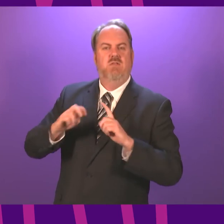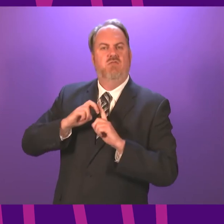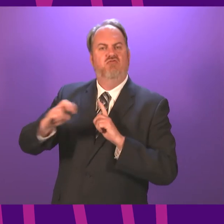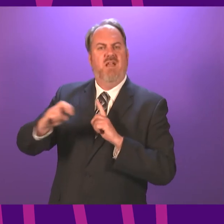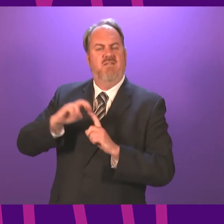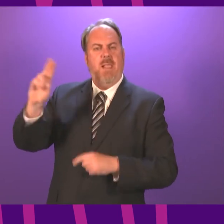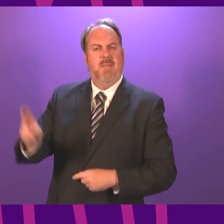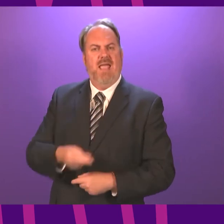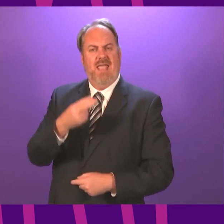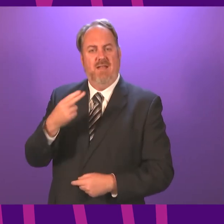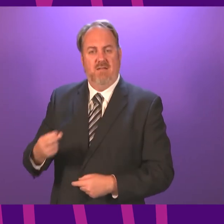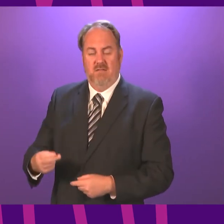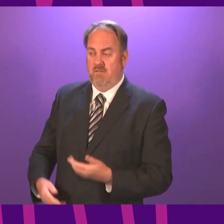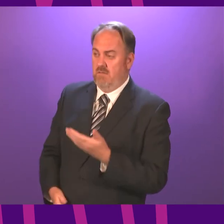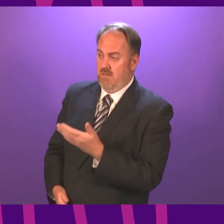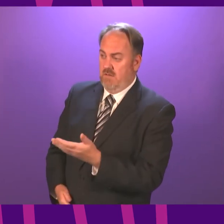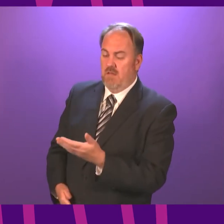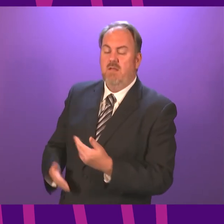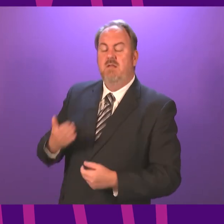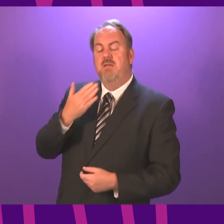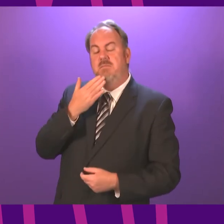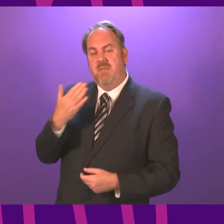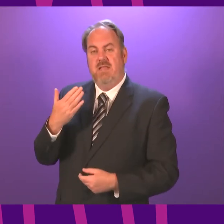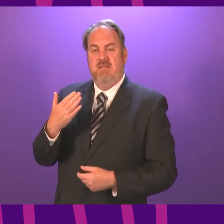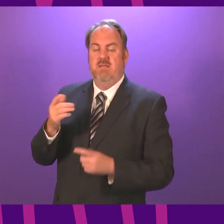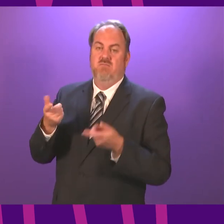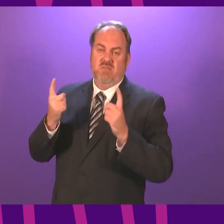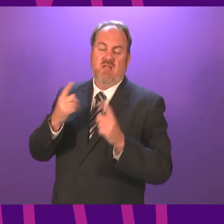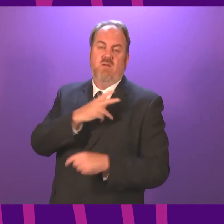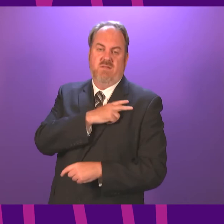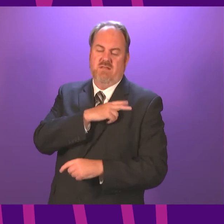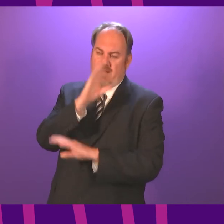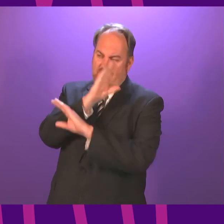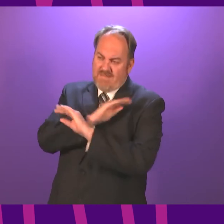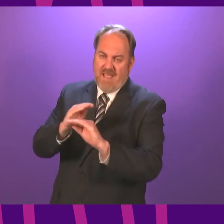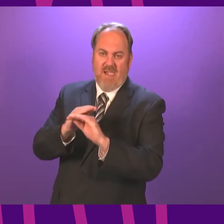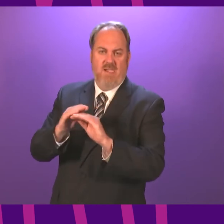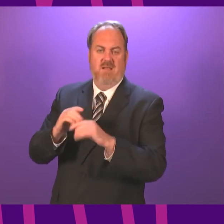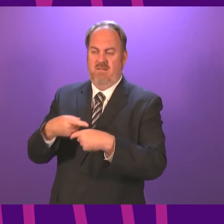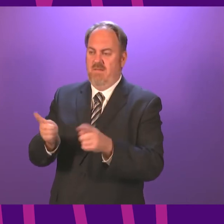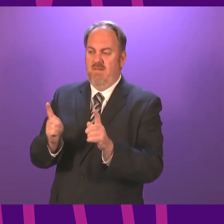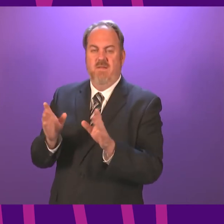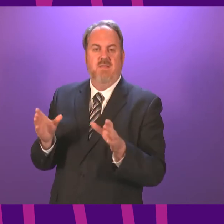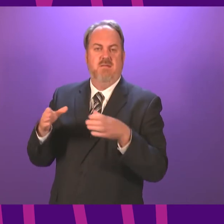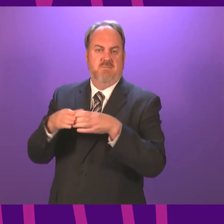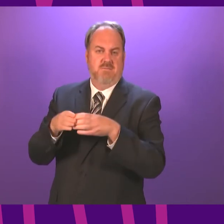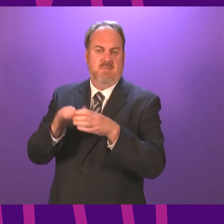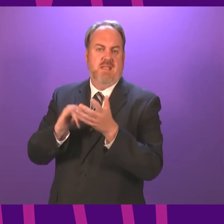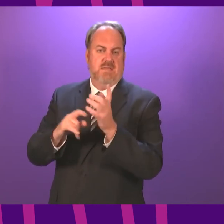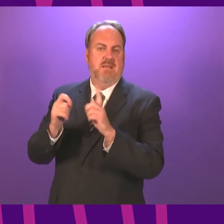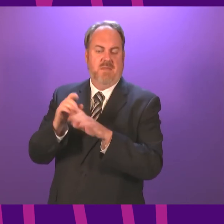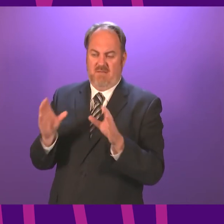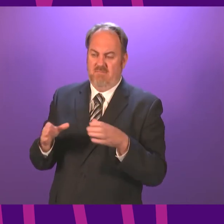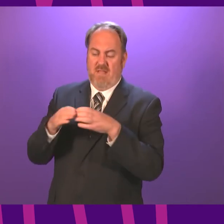ban. Would you, President, take this opportunity to underline again, to make clear to Parliament and to all members of this Parliament, especially members